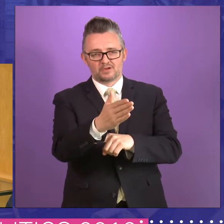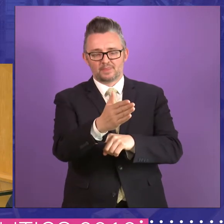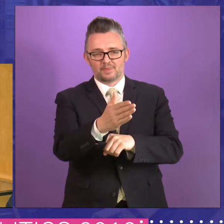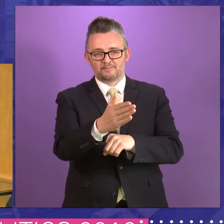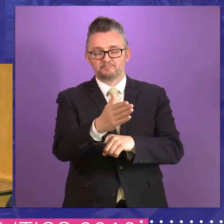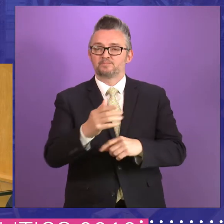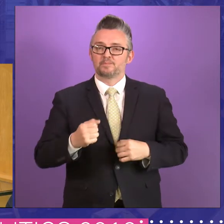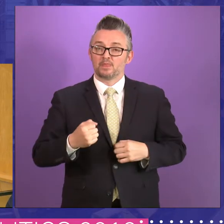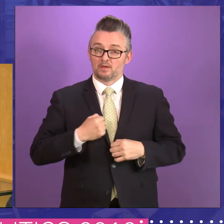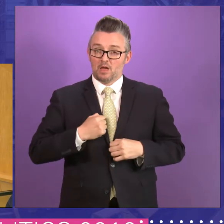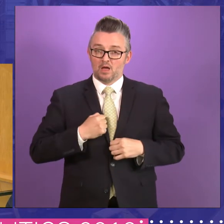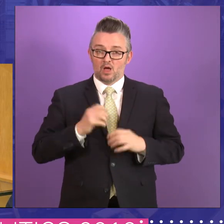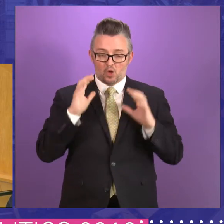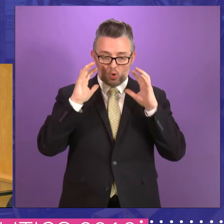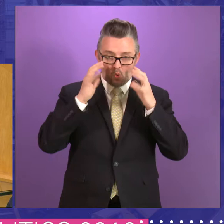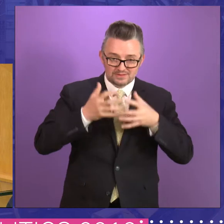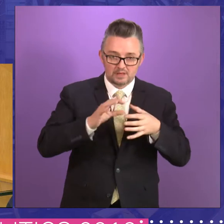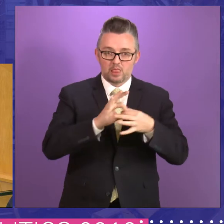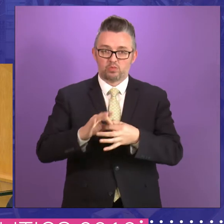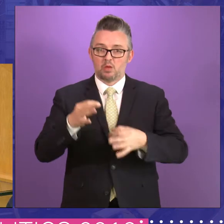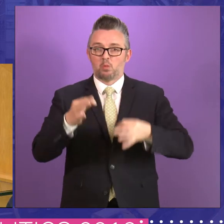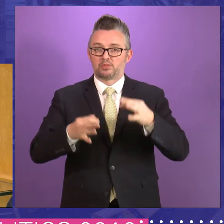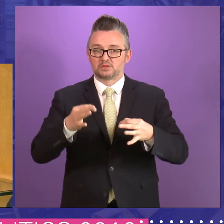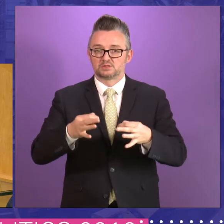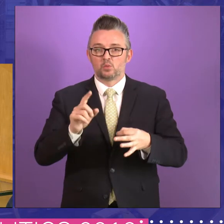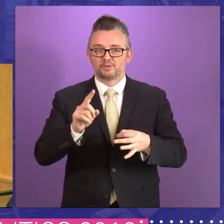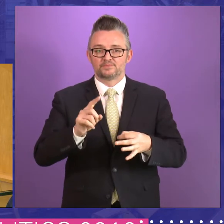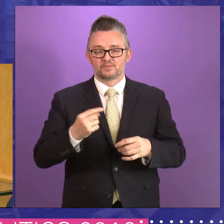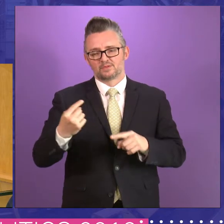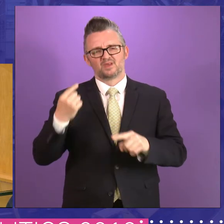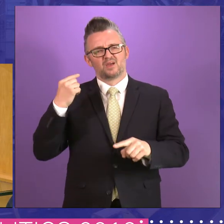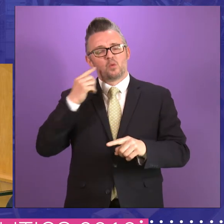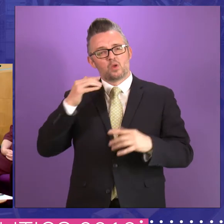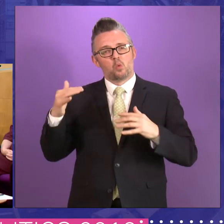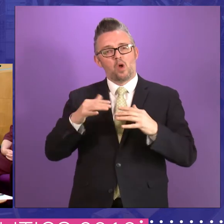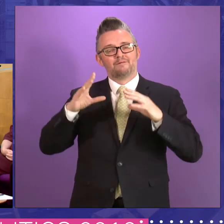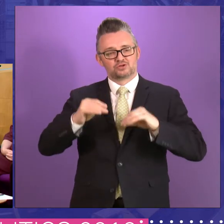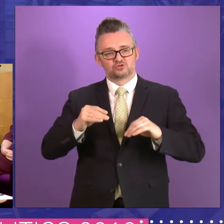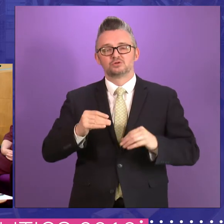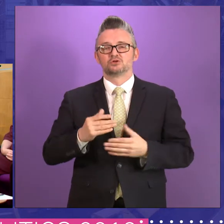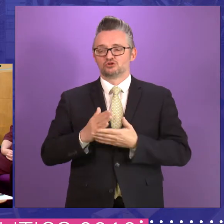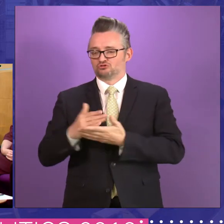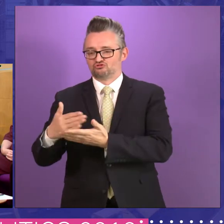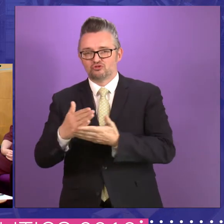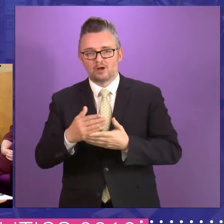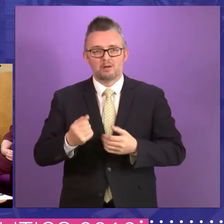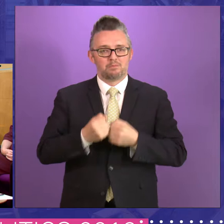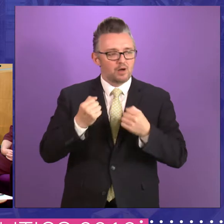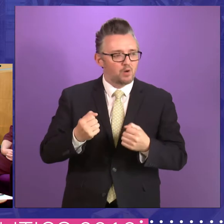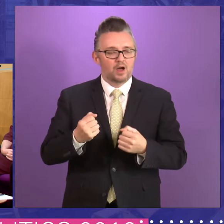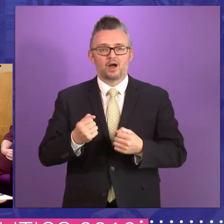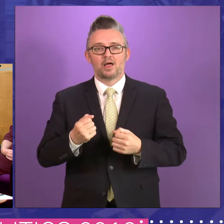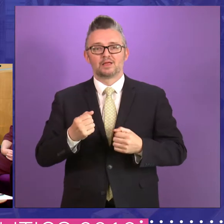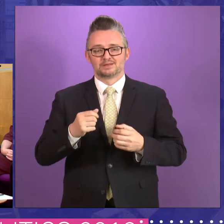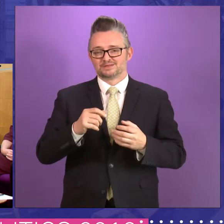uh, and what worries me most about politics is that the kind of post-war consensus we are sharing sovereignty, actually coming together and